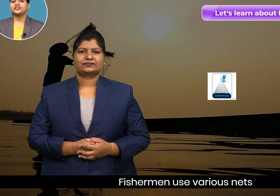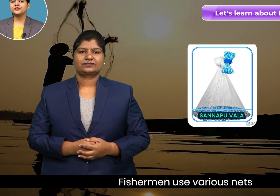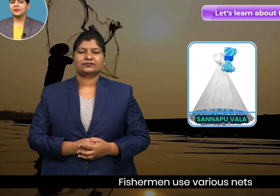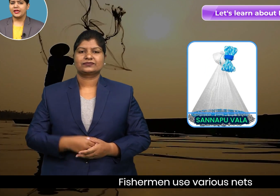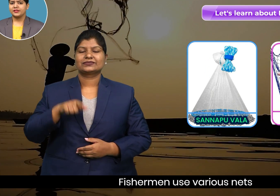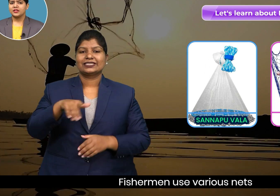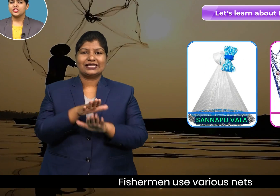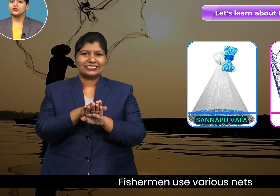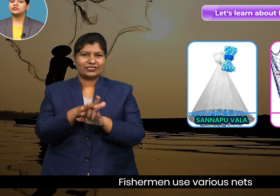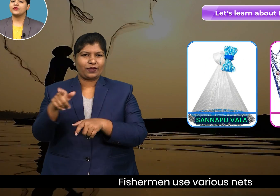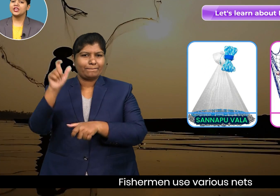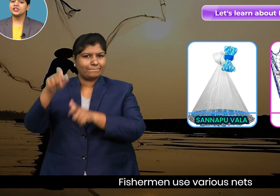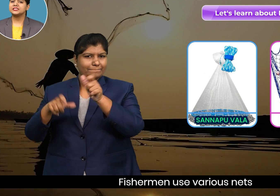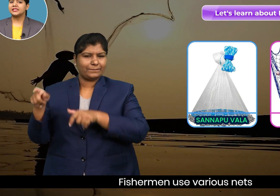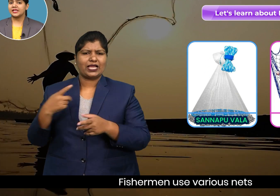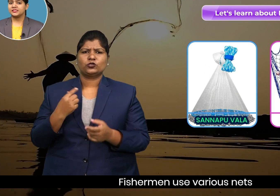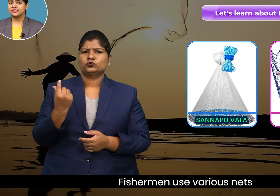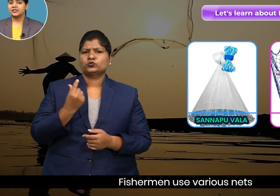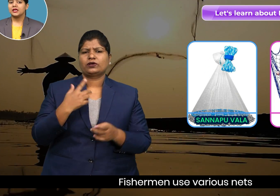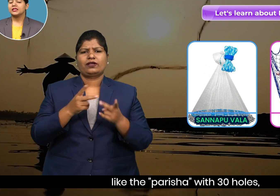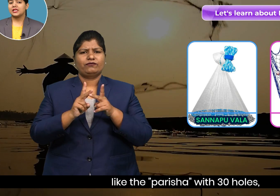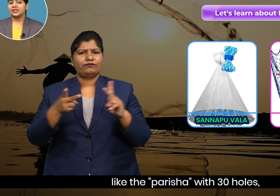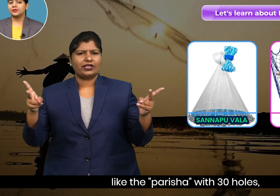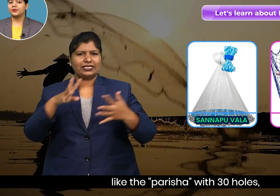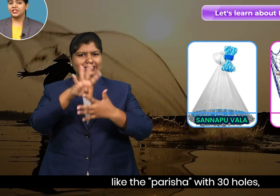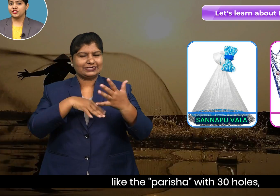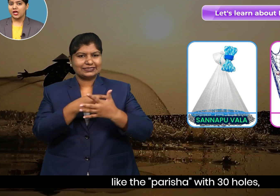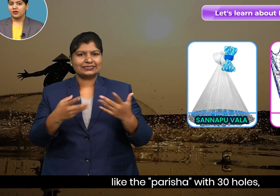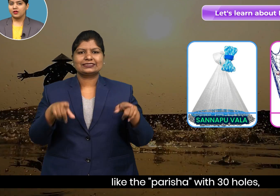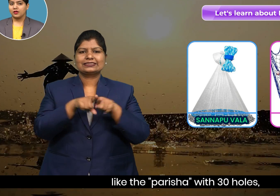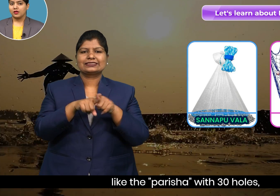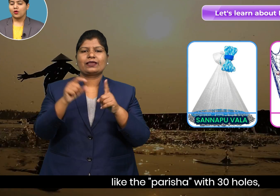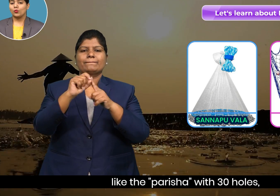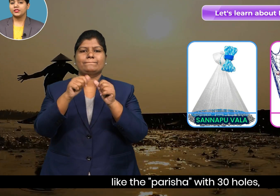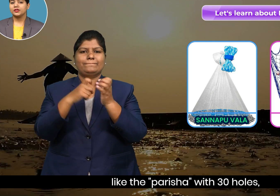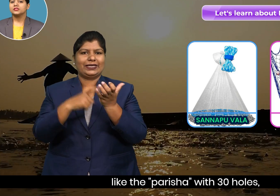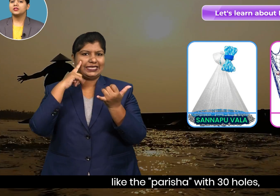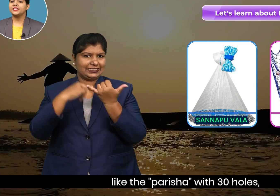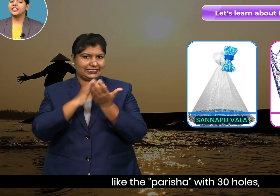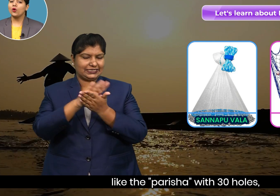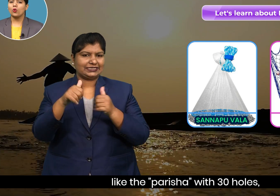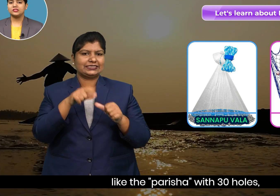Fisherman use various nets like the Parisha with 30 holes